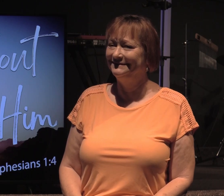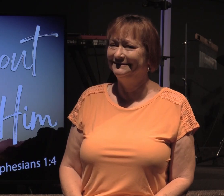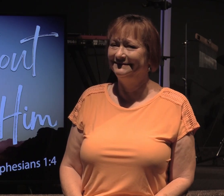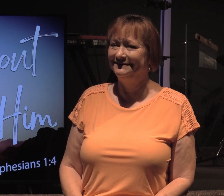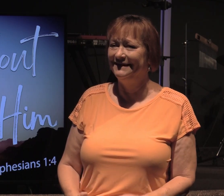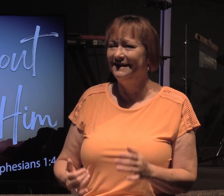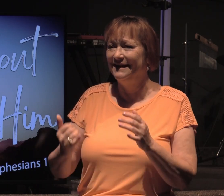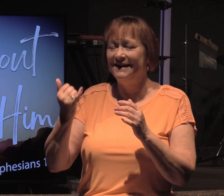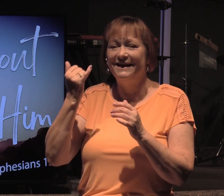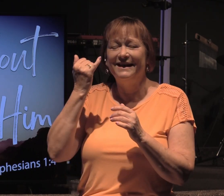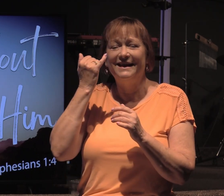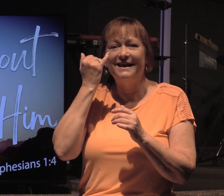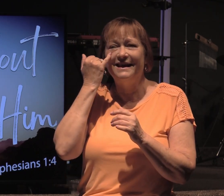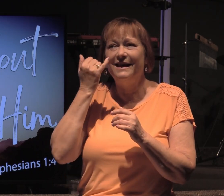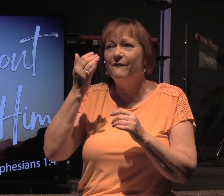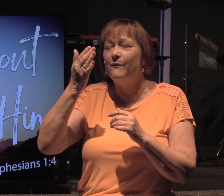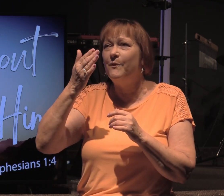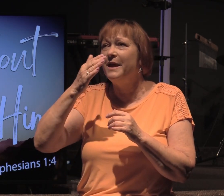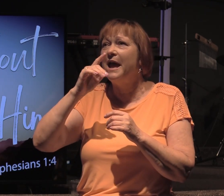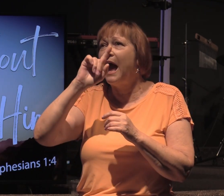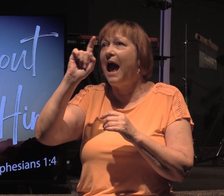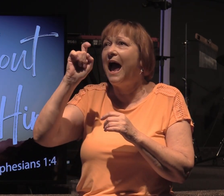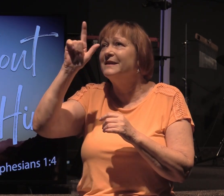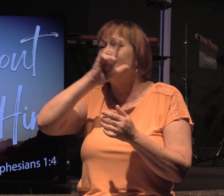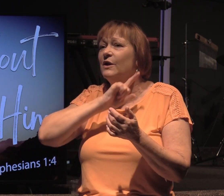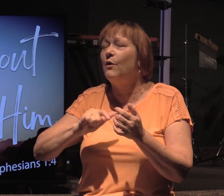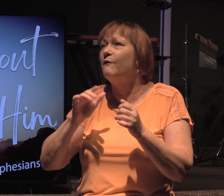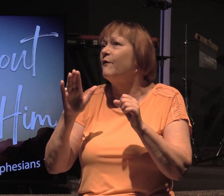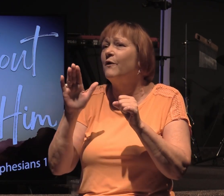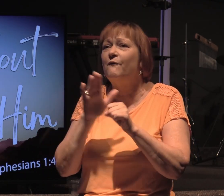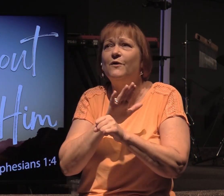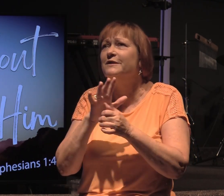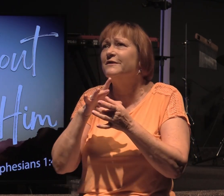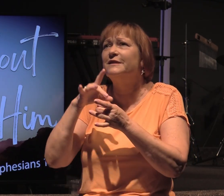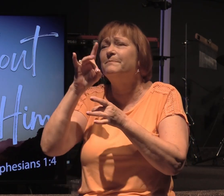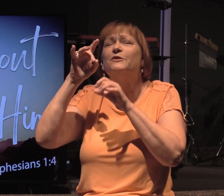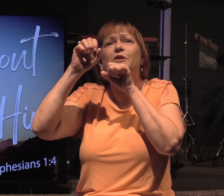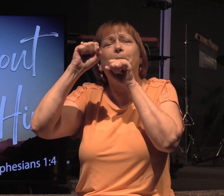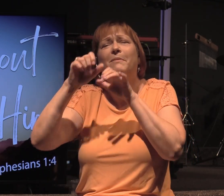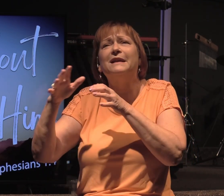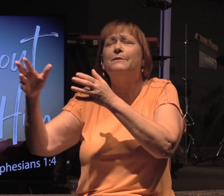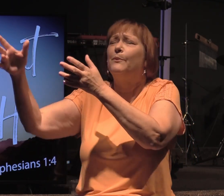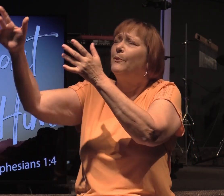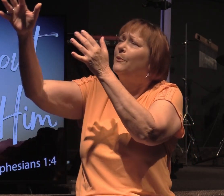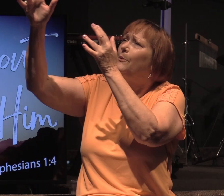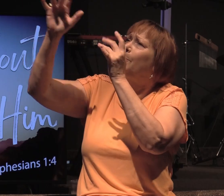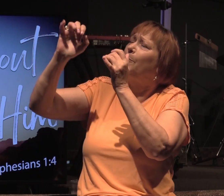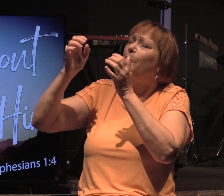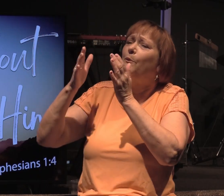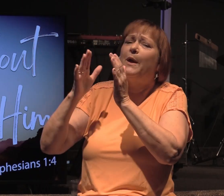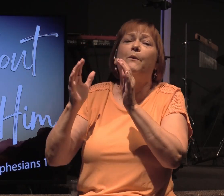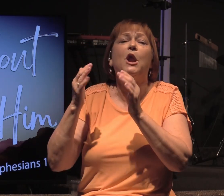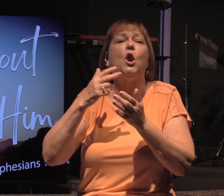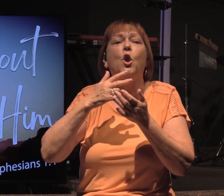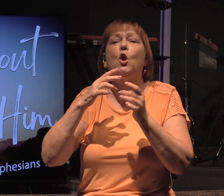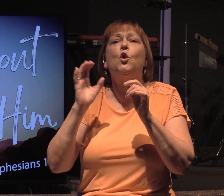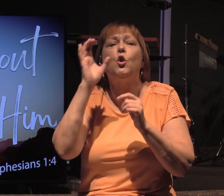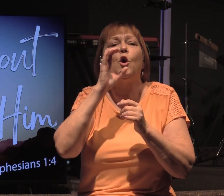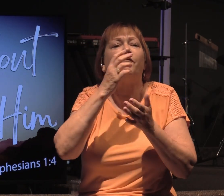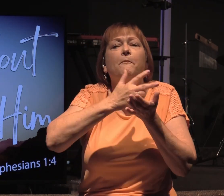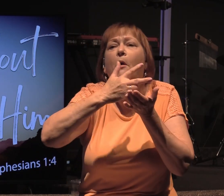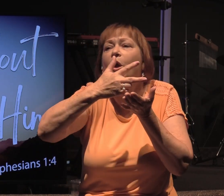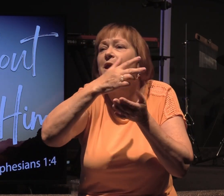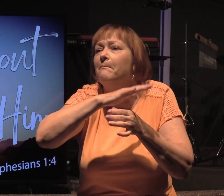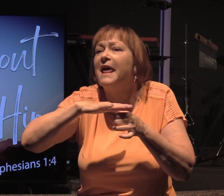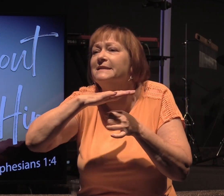If we would ask the Lord for the fullness of His spiritual blessings upon us, the way that we look for parking spaces,